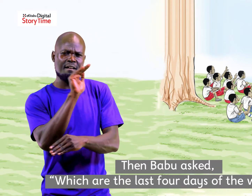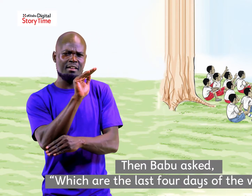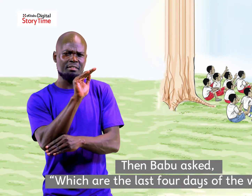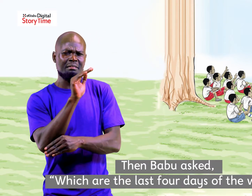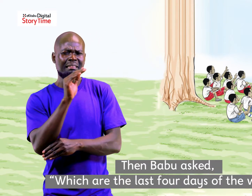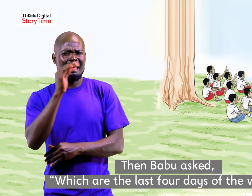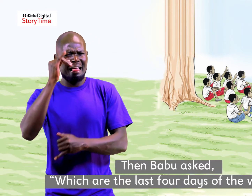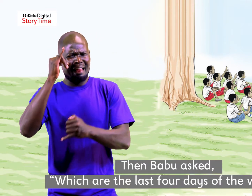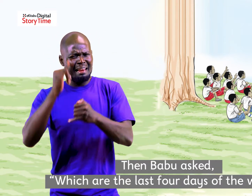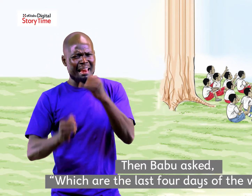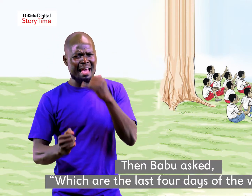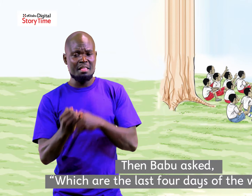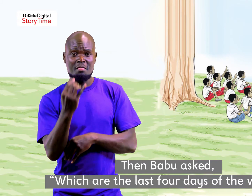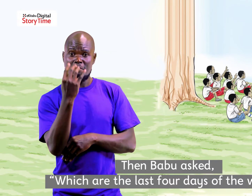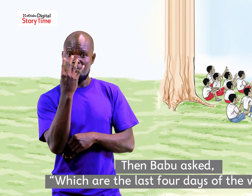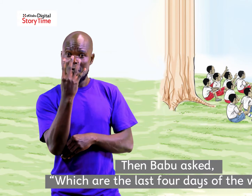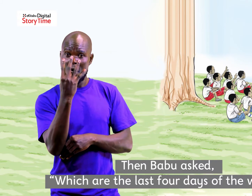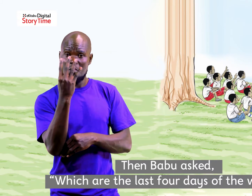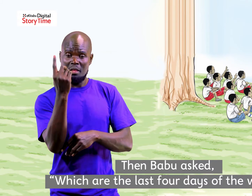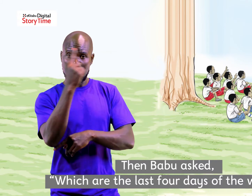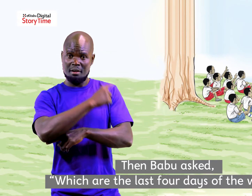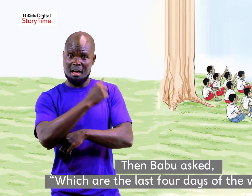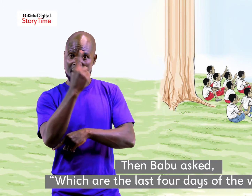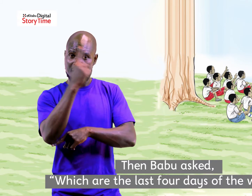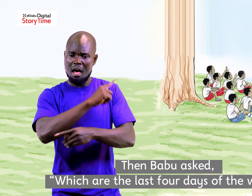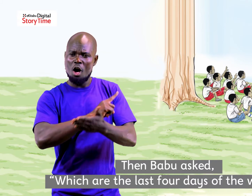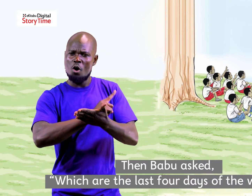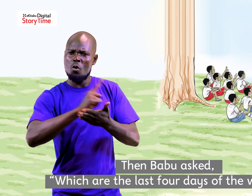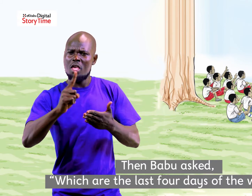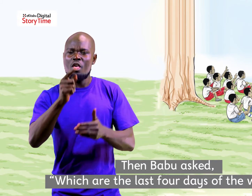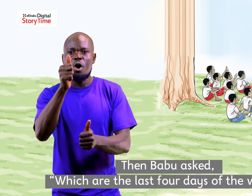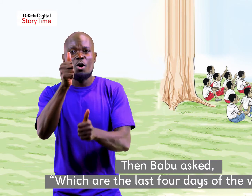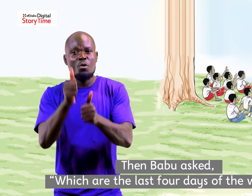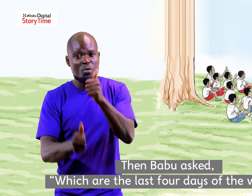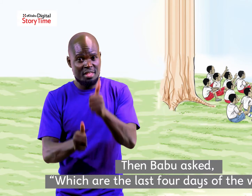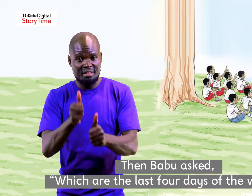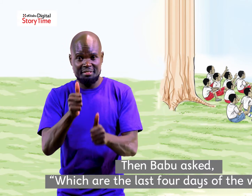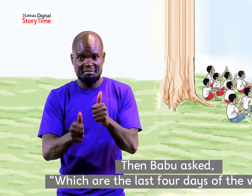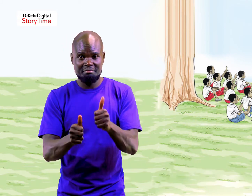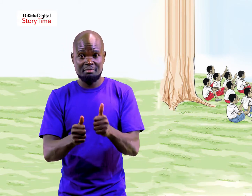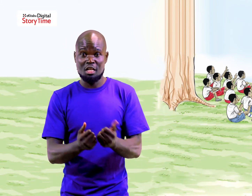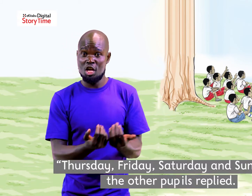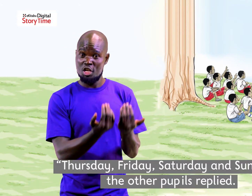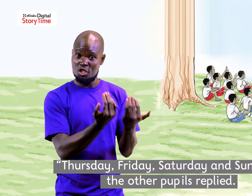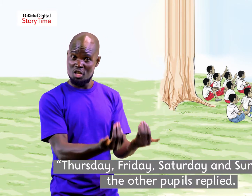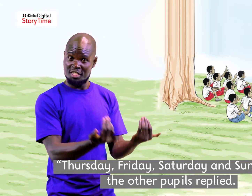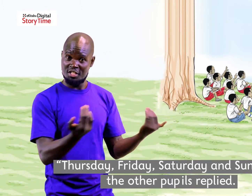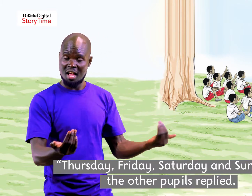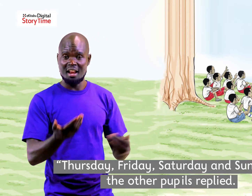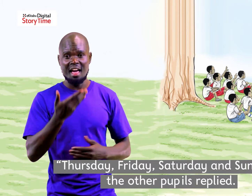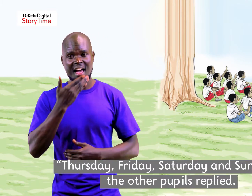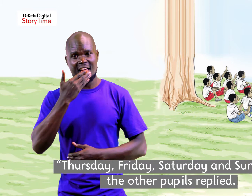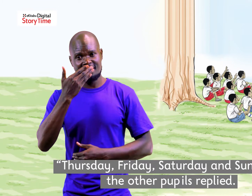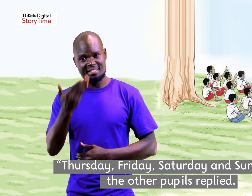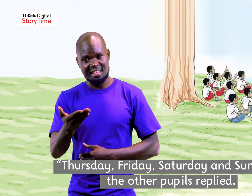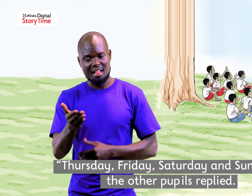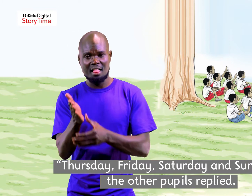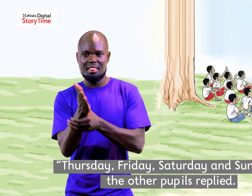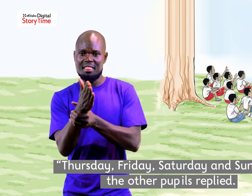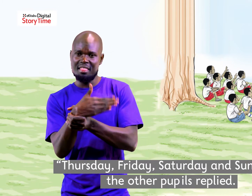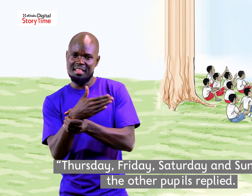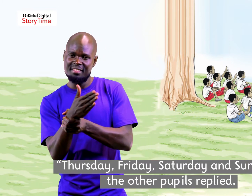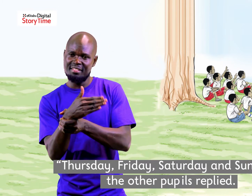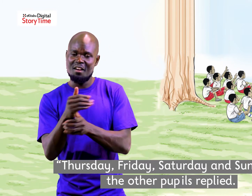then babu asked which are the last four days of the week thursday